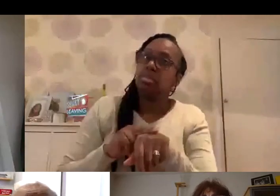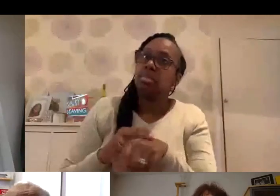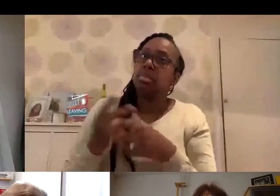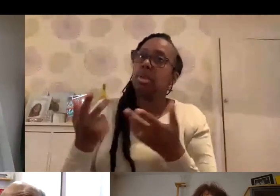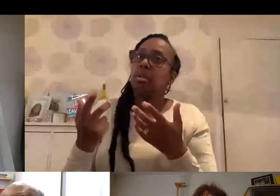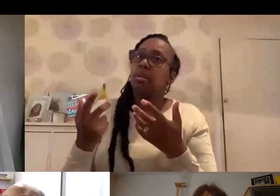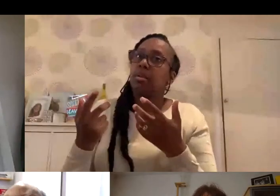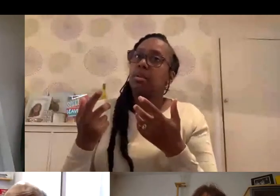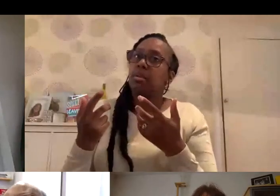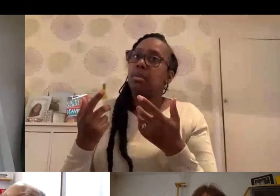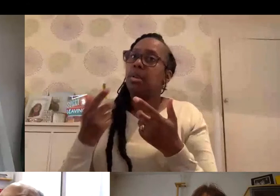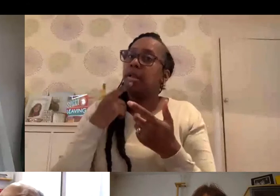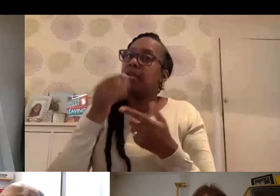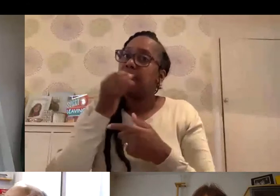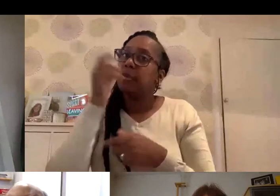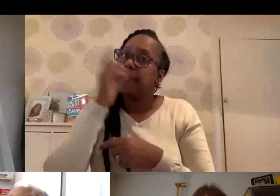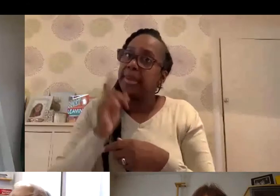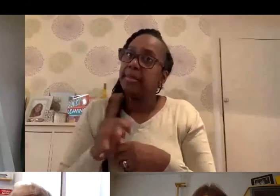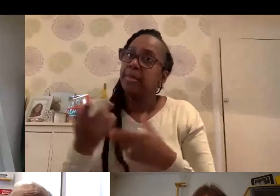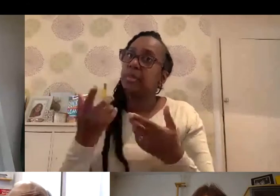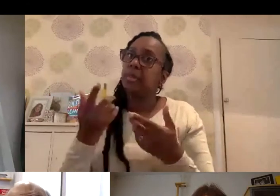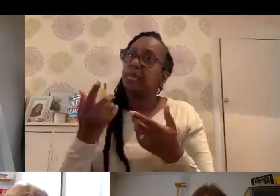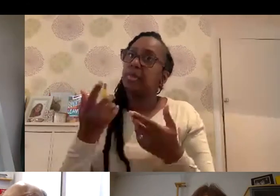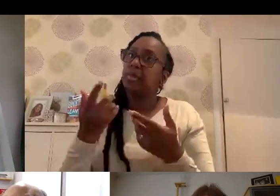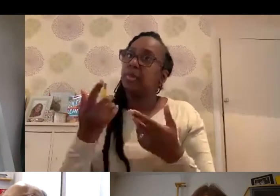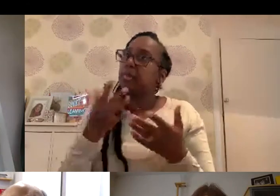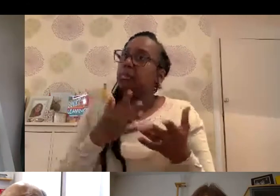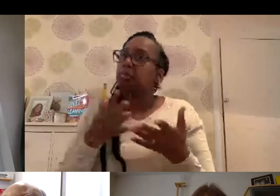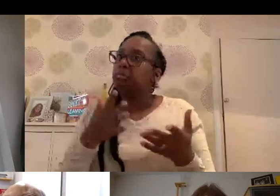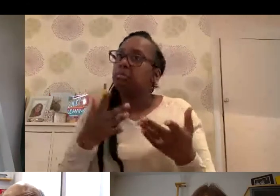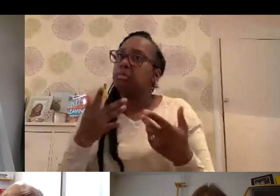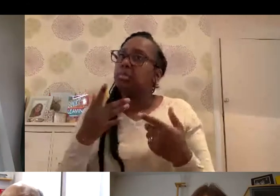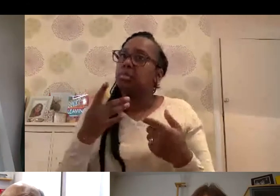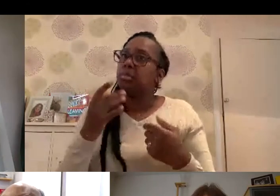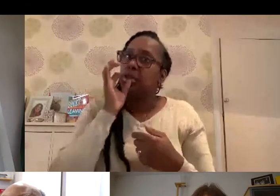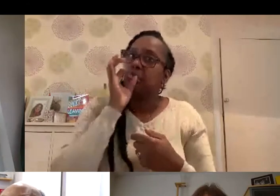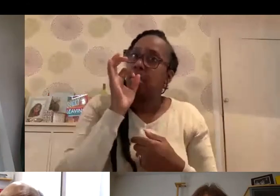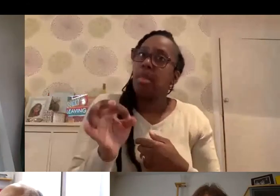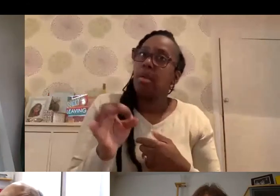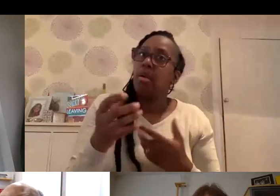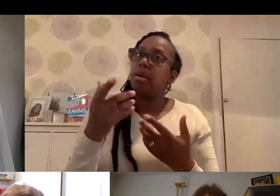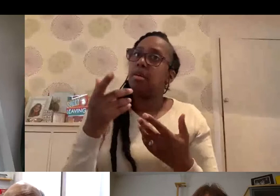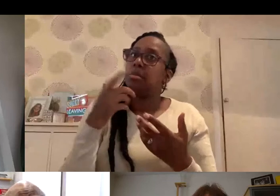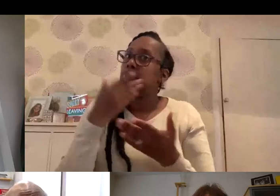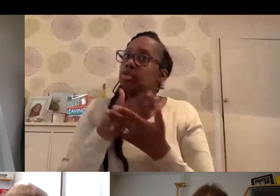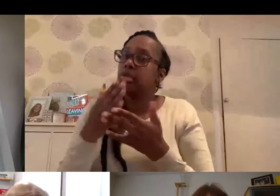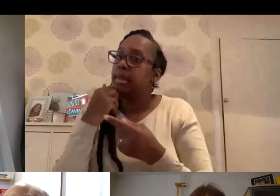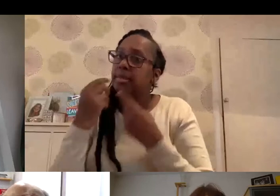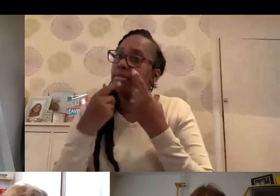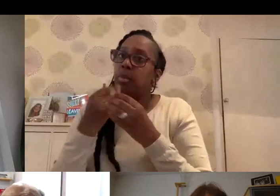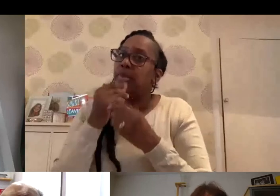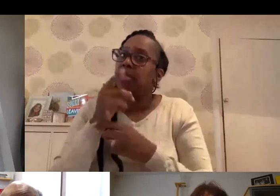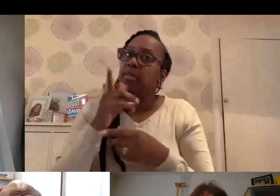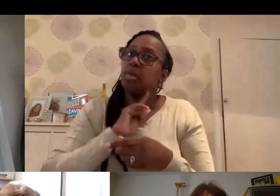I have read that leaflet. I've got a few colleagues who have come on me on webinars, in Merton, who have shared that with me. And that's why I